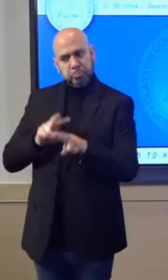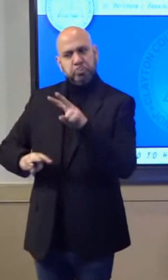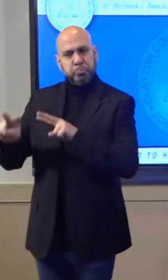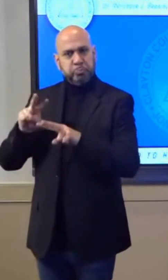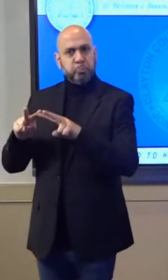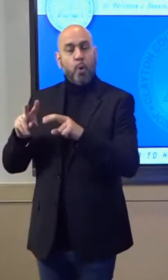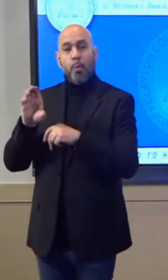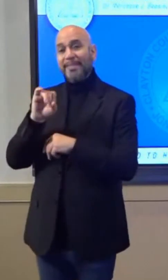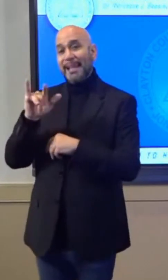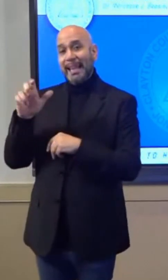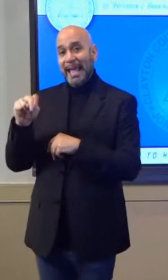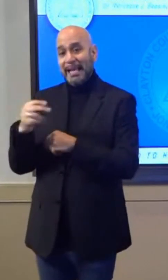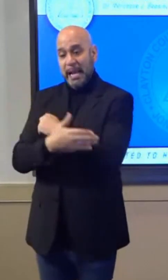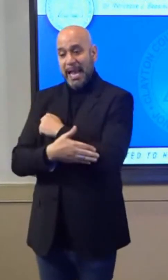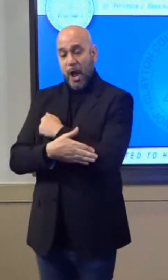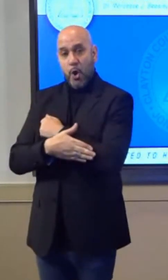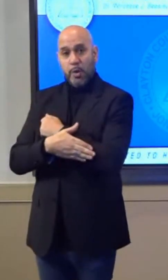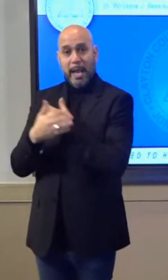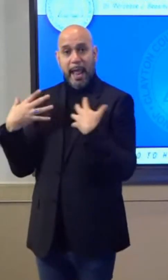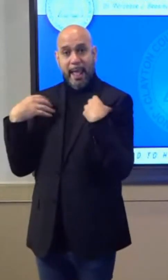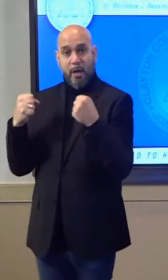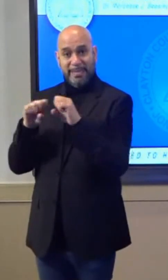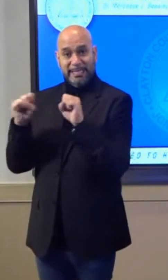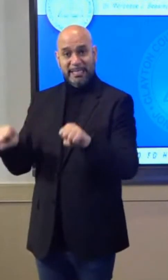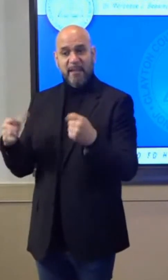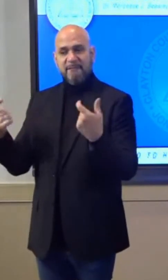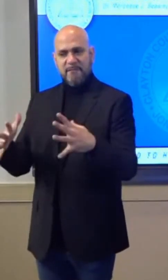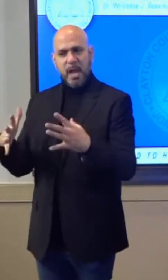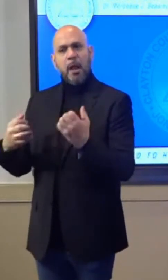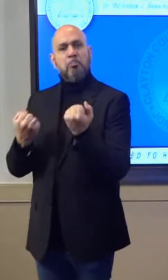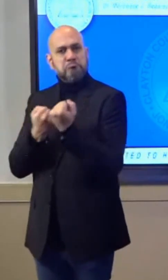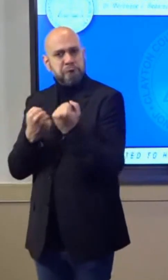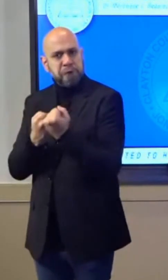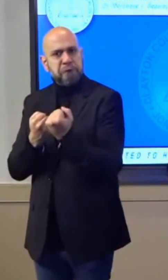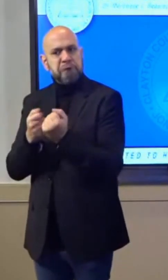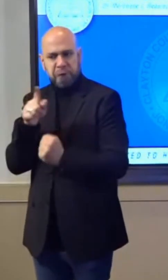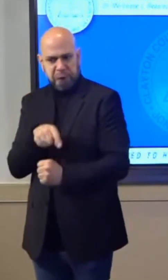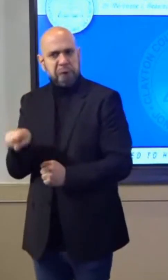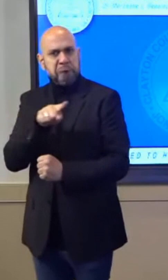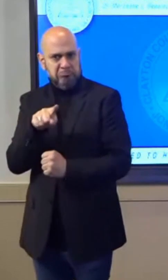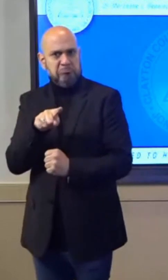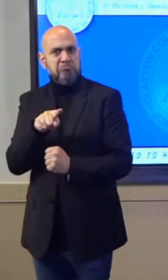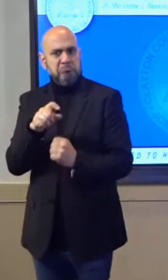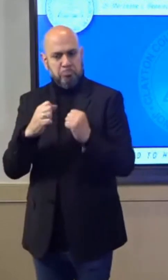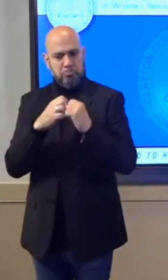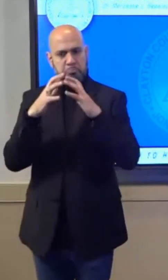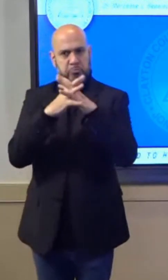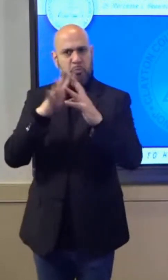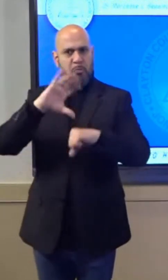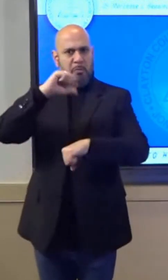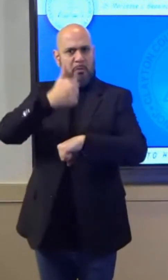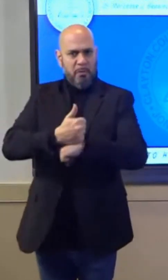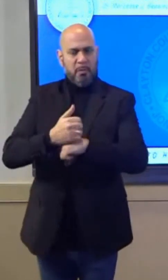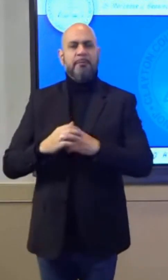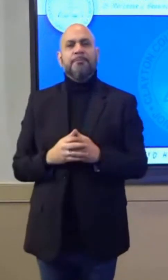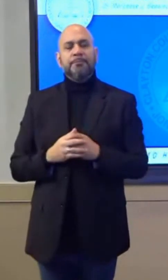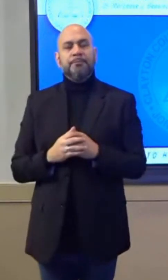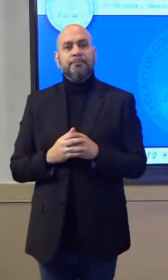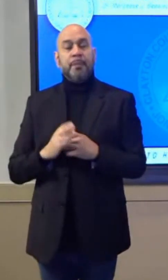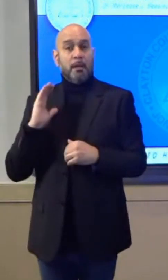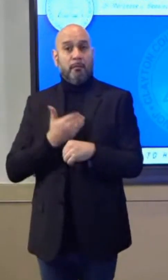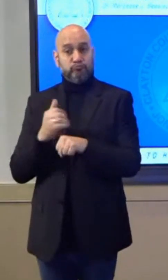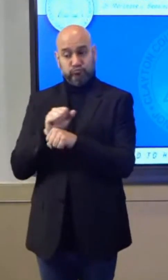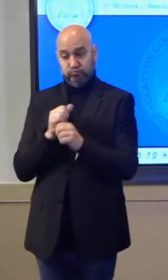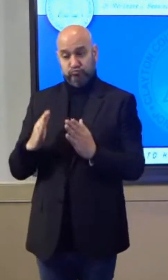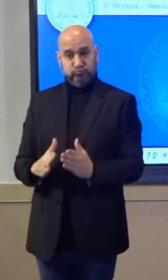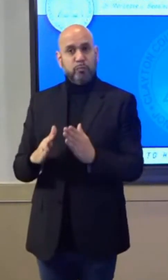Health District to support the vaccine site. Our technology department has developed an employee vaccine